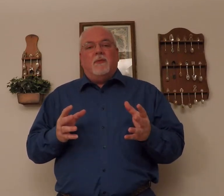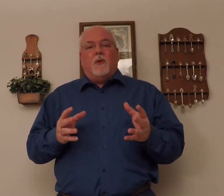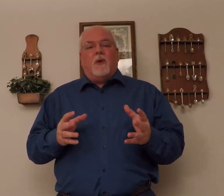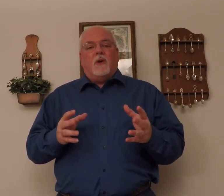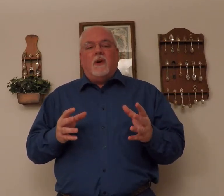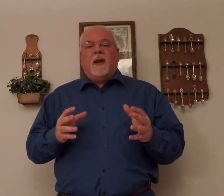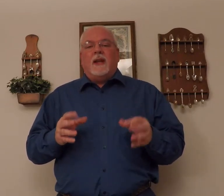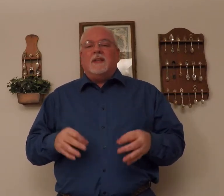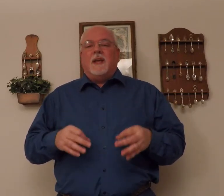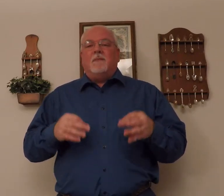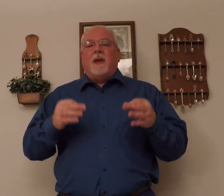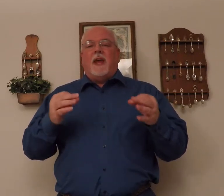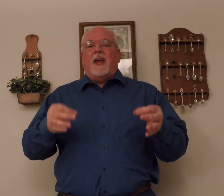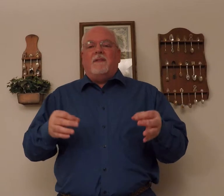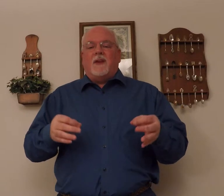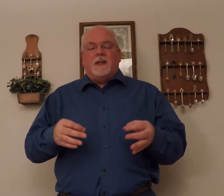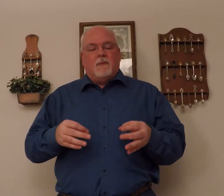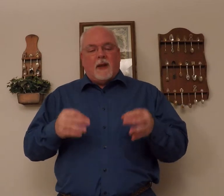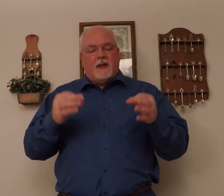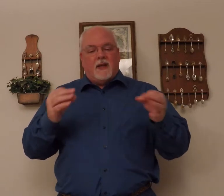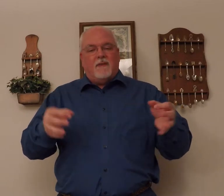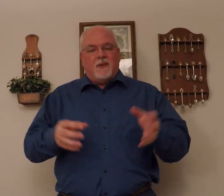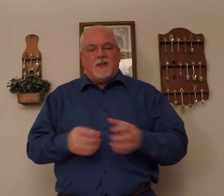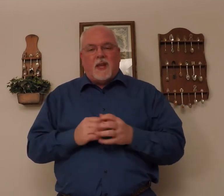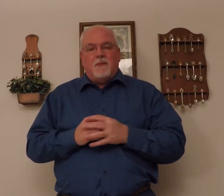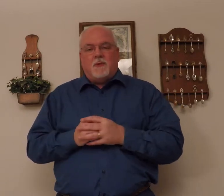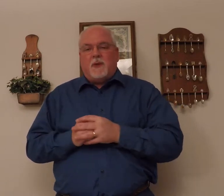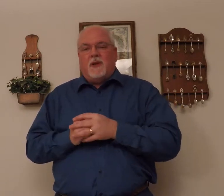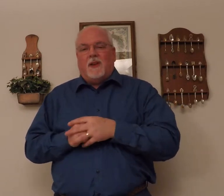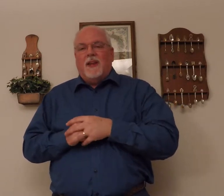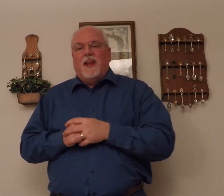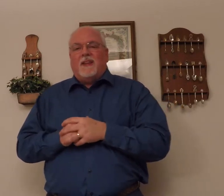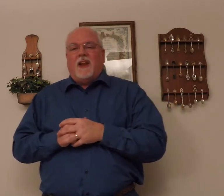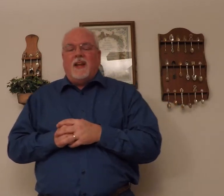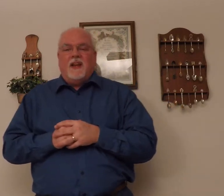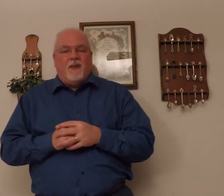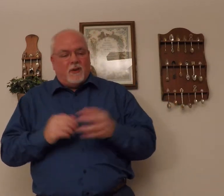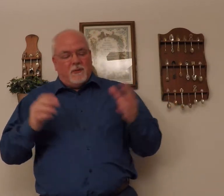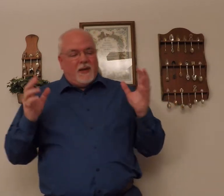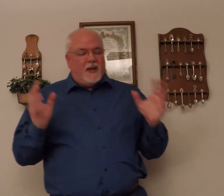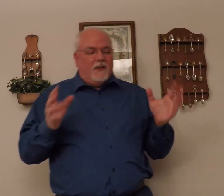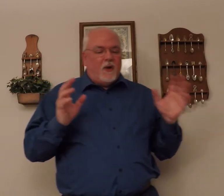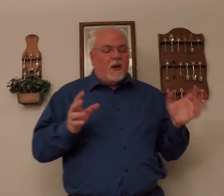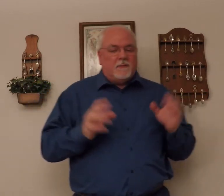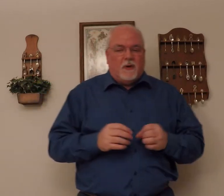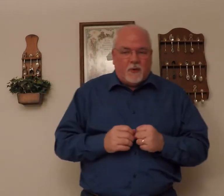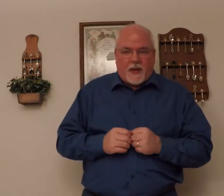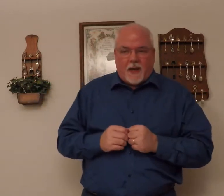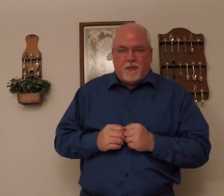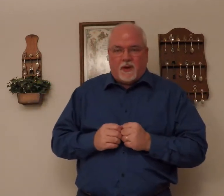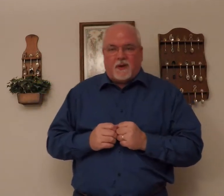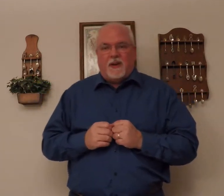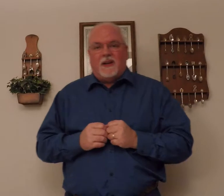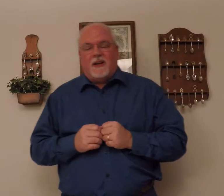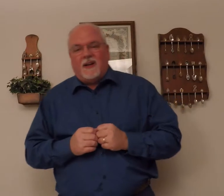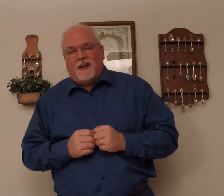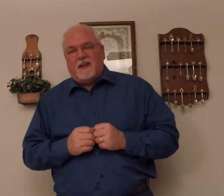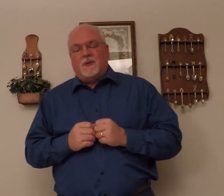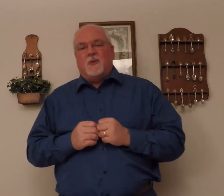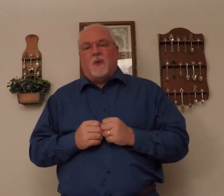before, you can kind of skip ahead for them to give you the same spiel that I give on the beginning of all of the vocabulary tutorials.